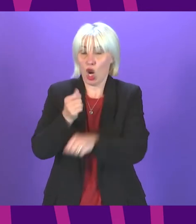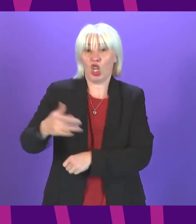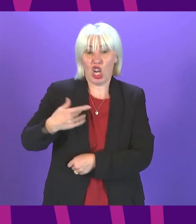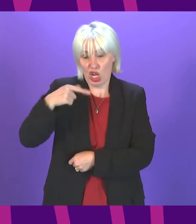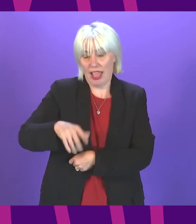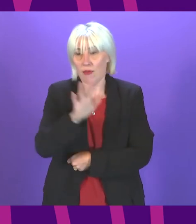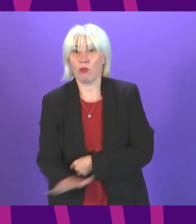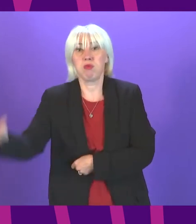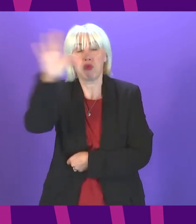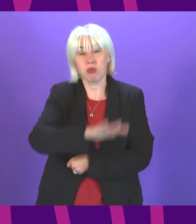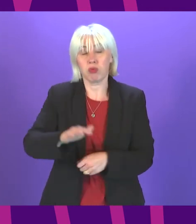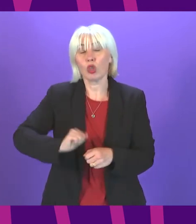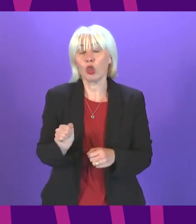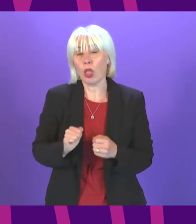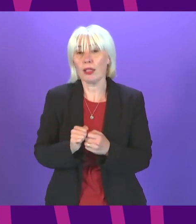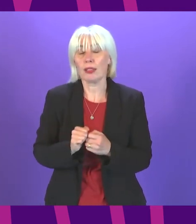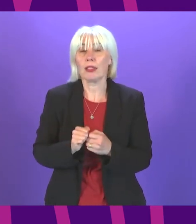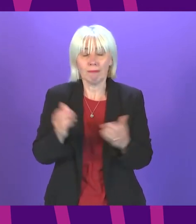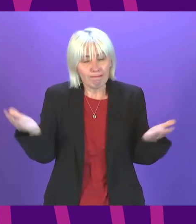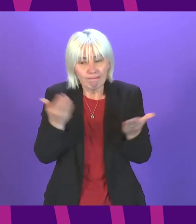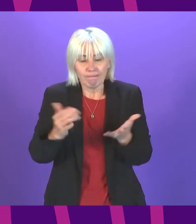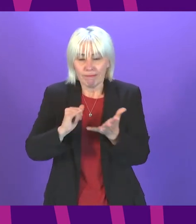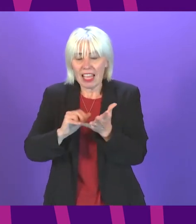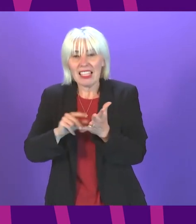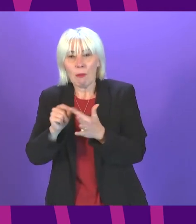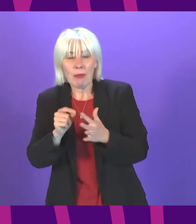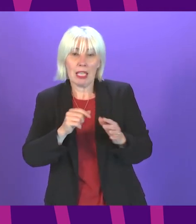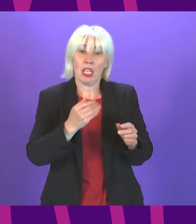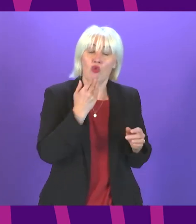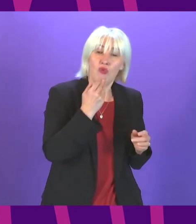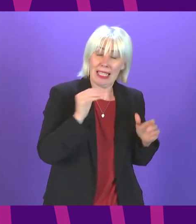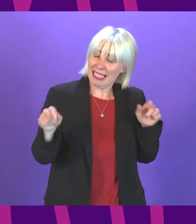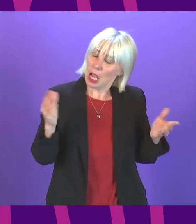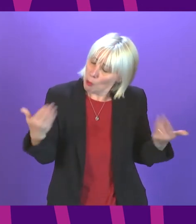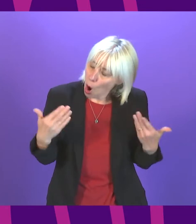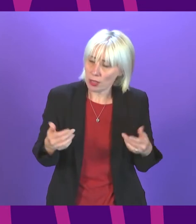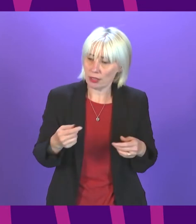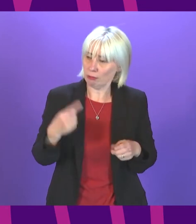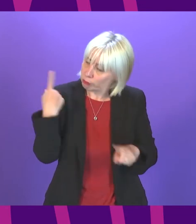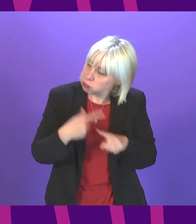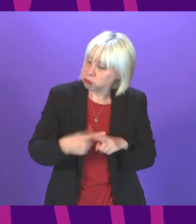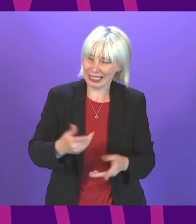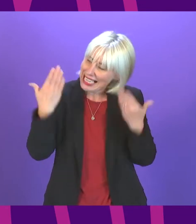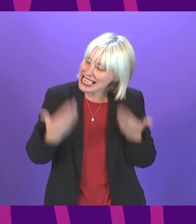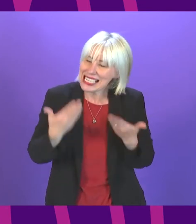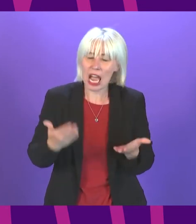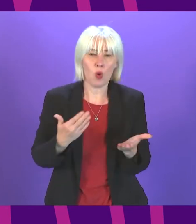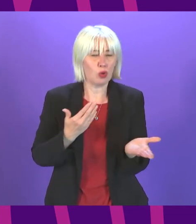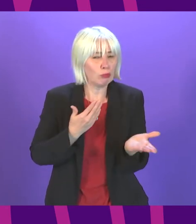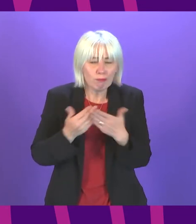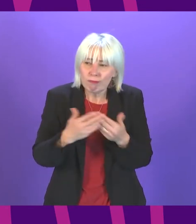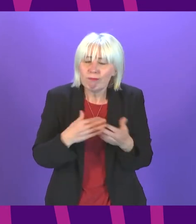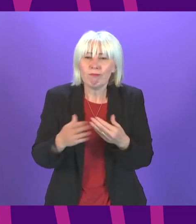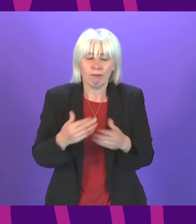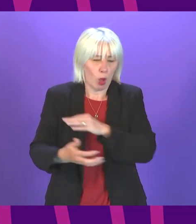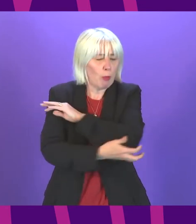country I urge the SNP Green Government to recognise the urgency and the need to act now to tackle the scourge of poverty